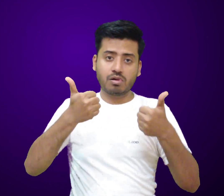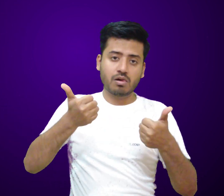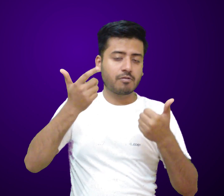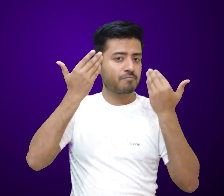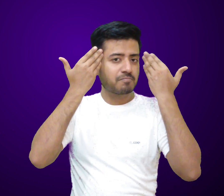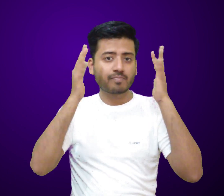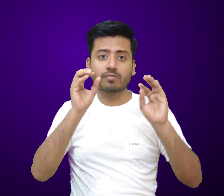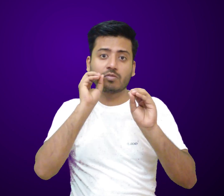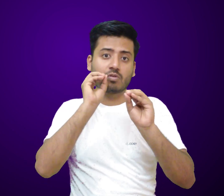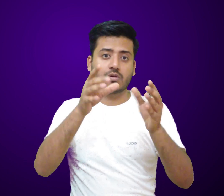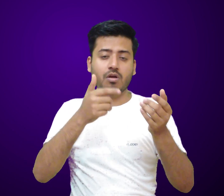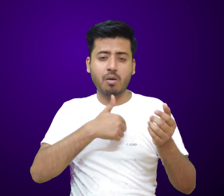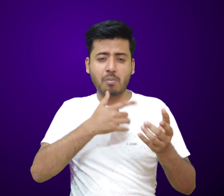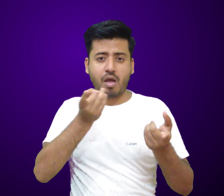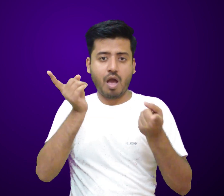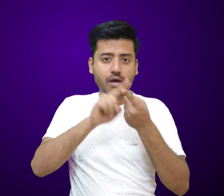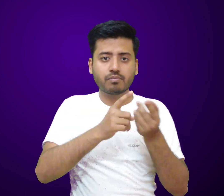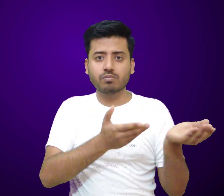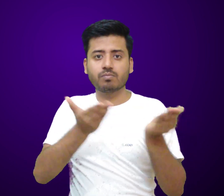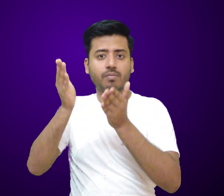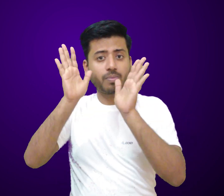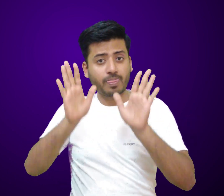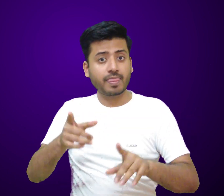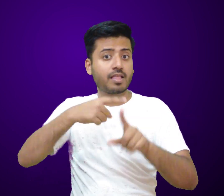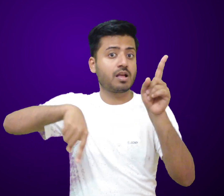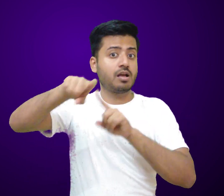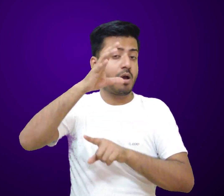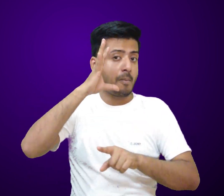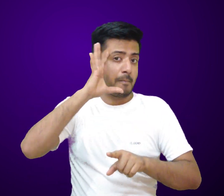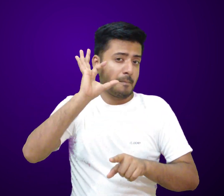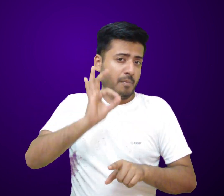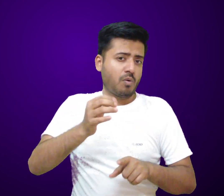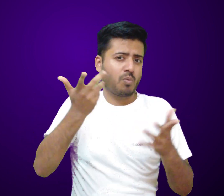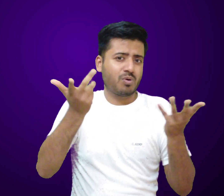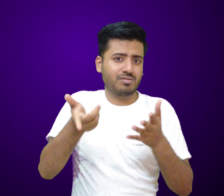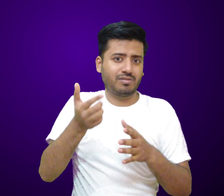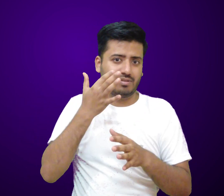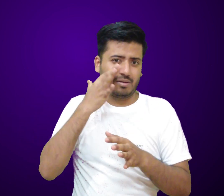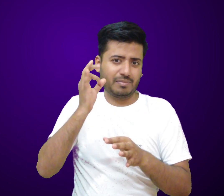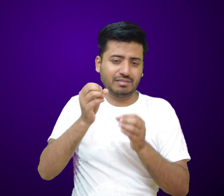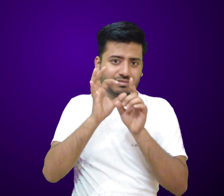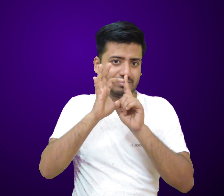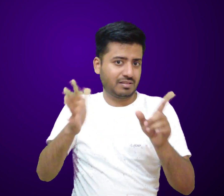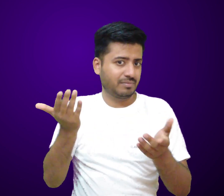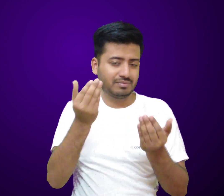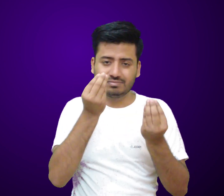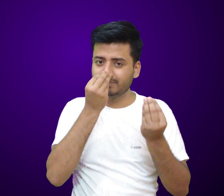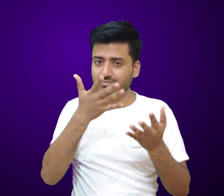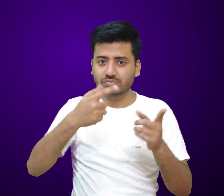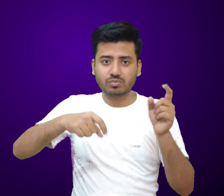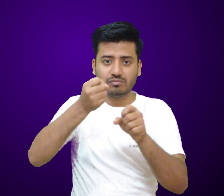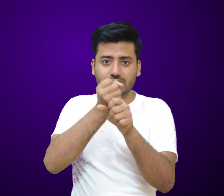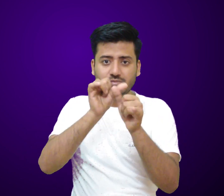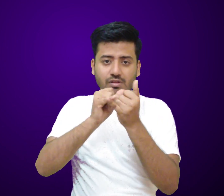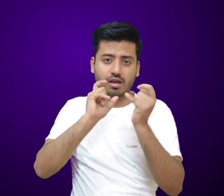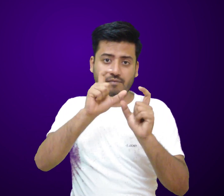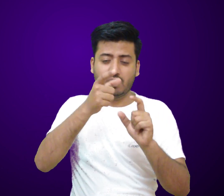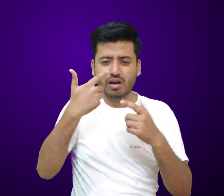-like cancer. Replace the gas acid that's literally consumed with all meals. It